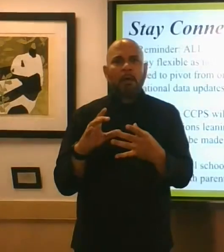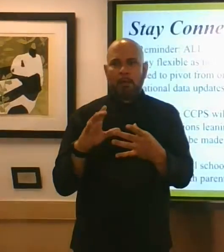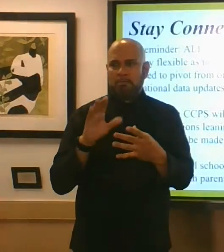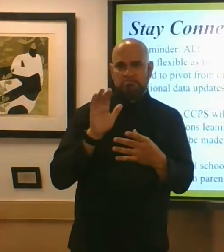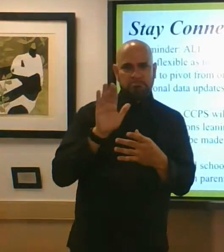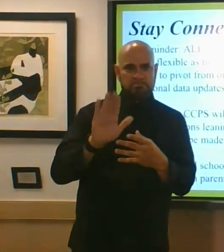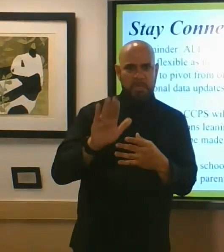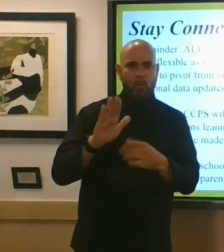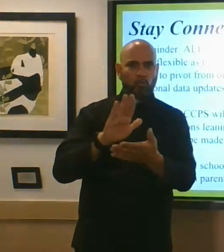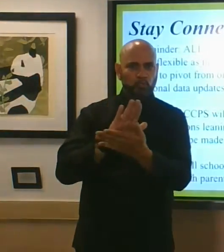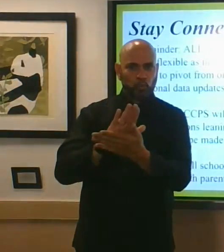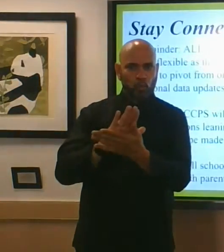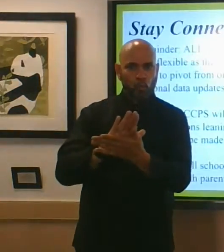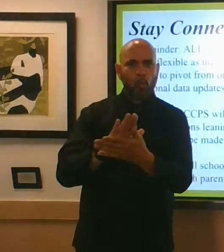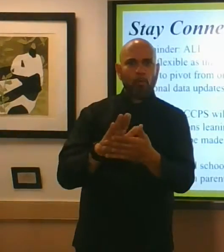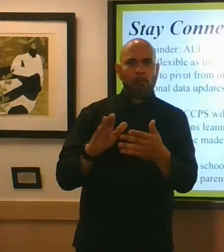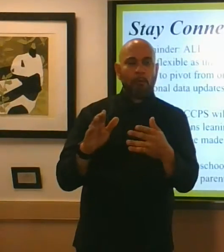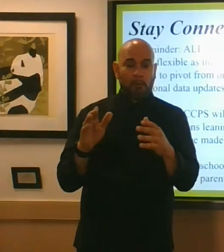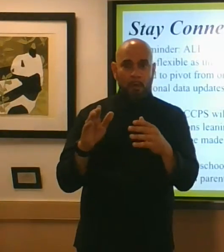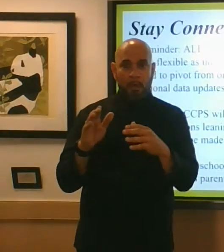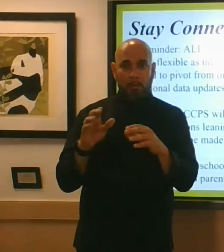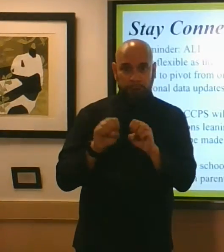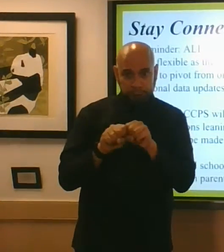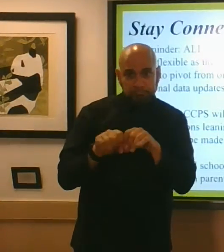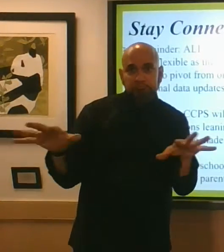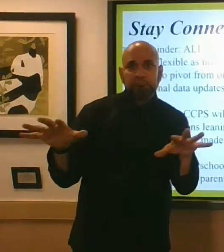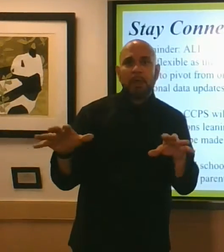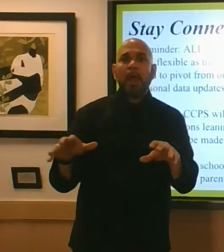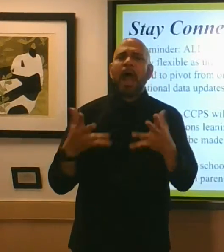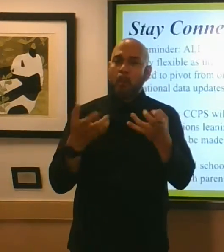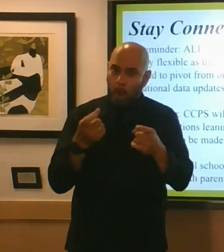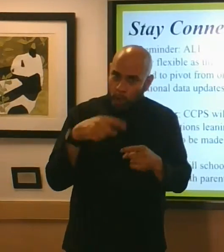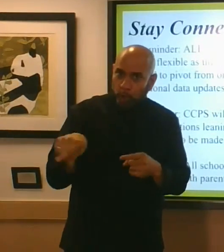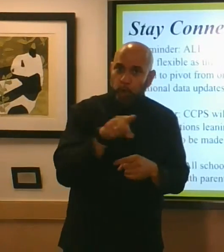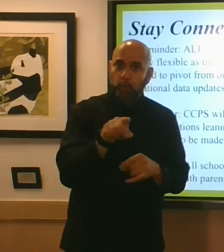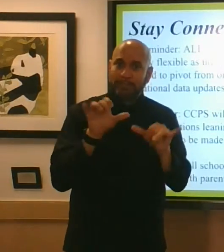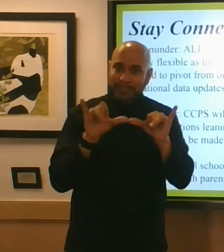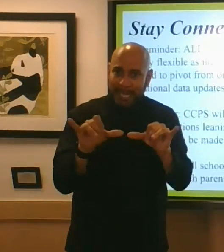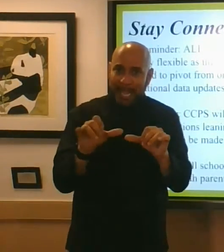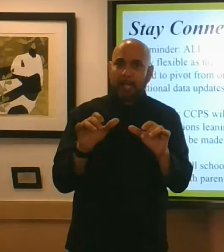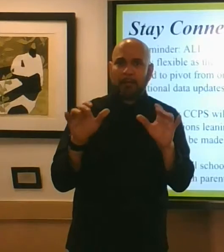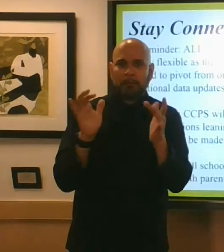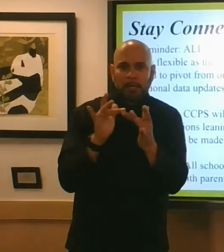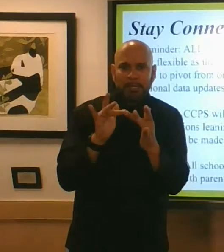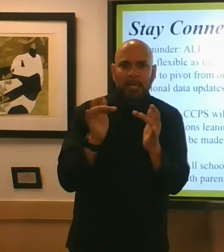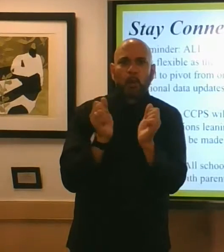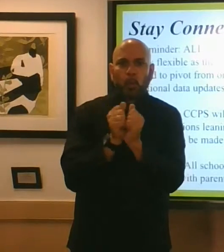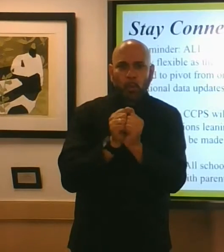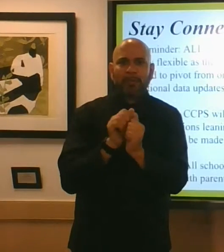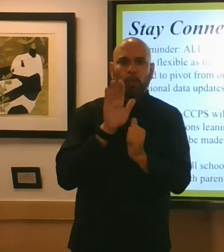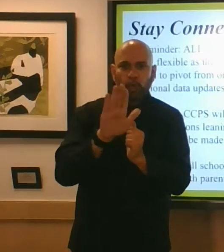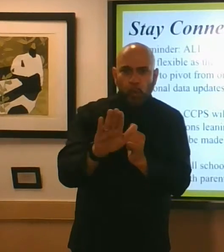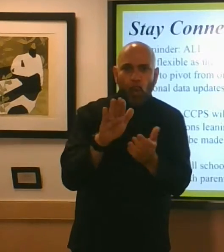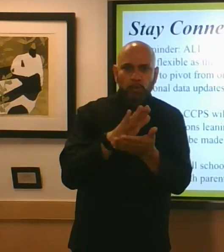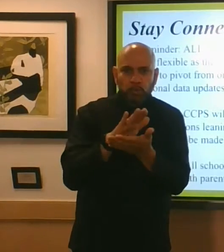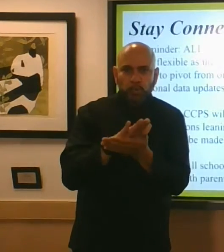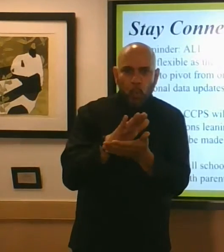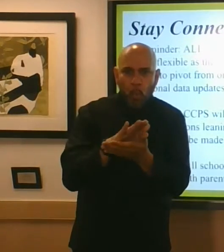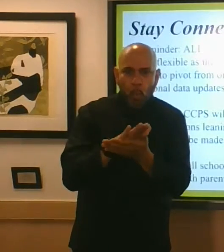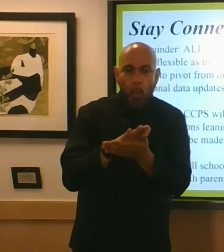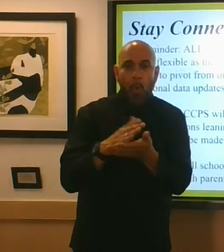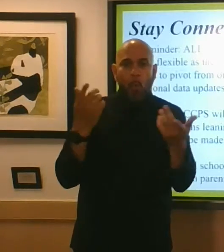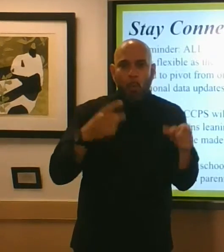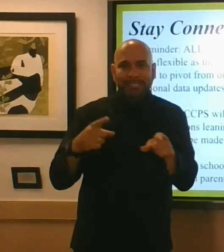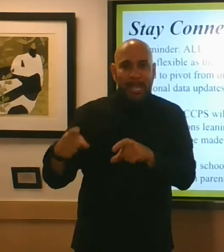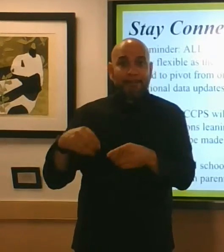communities today and beyond i want you to stay connected to your school community stay connected to what's happening in your